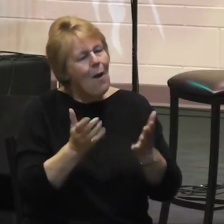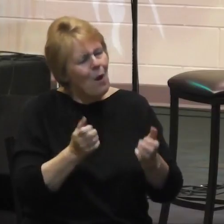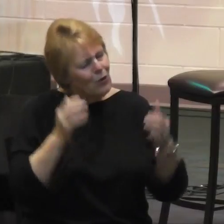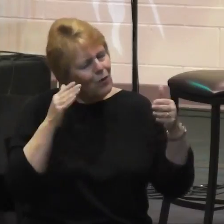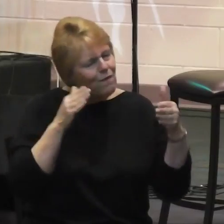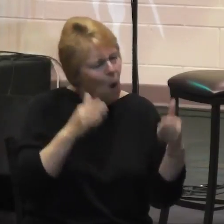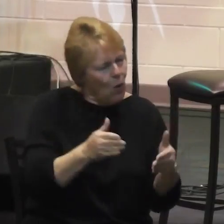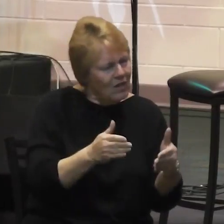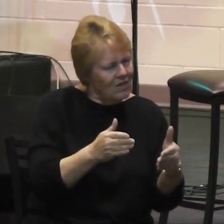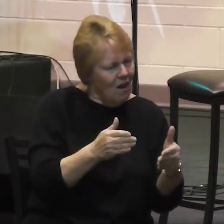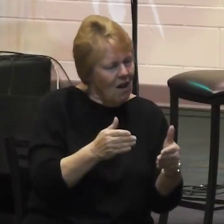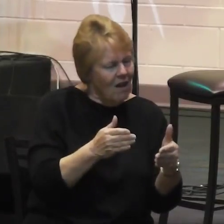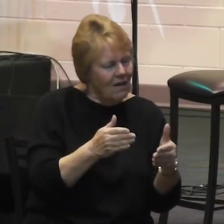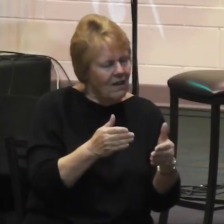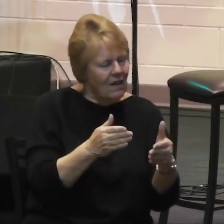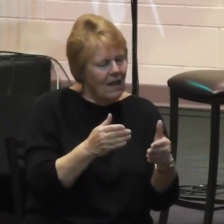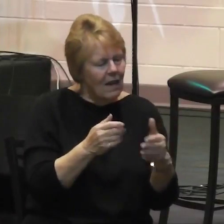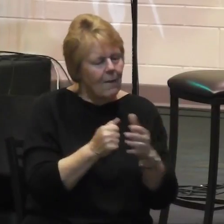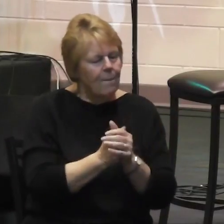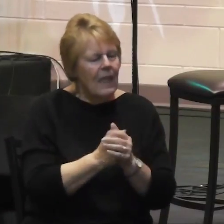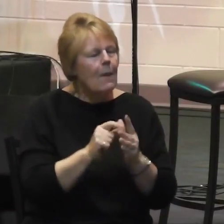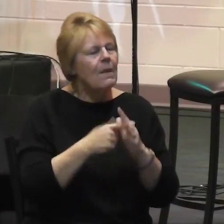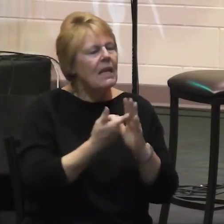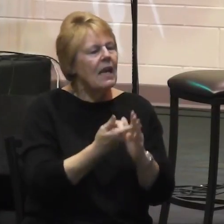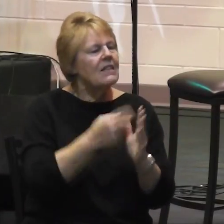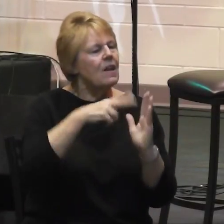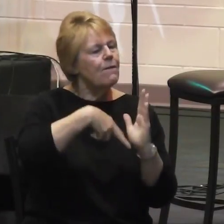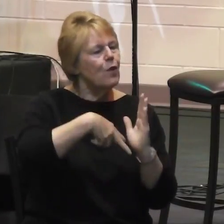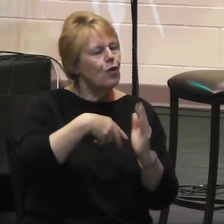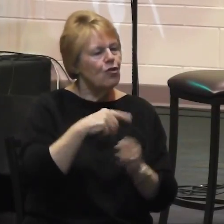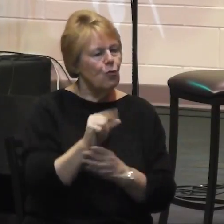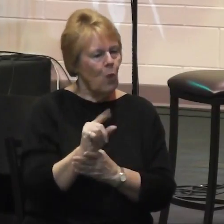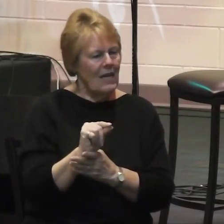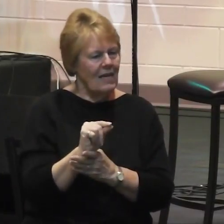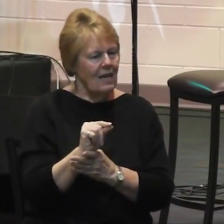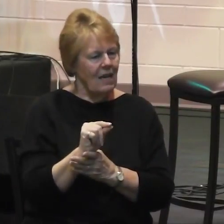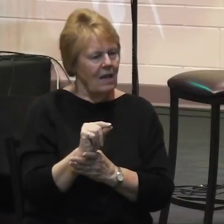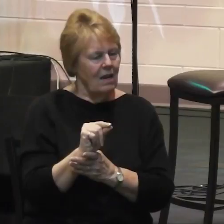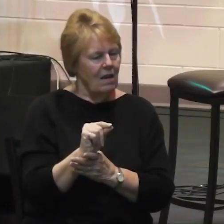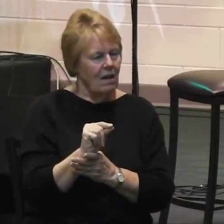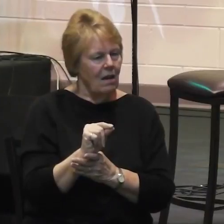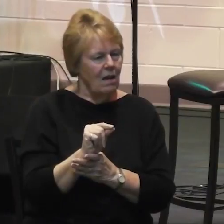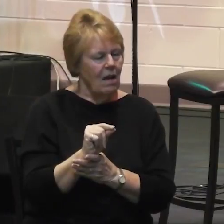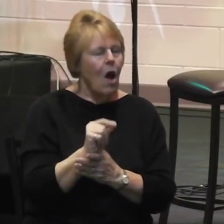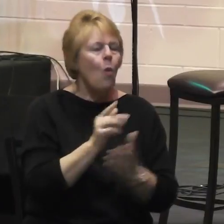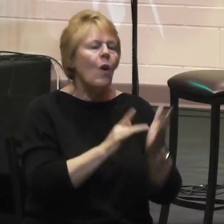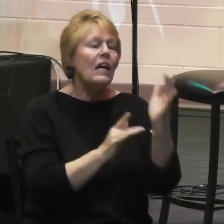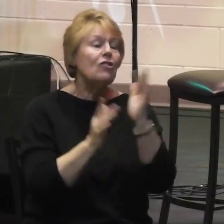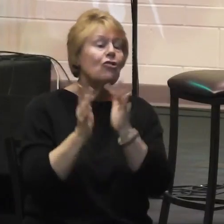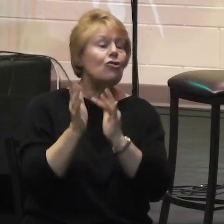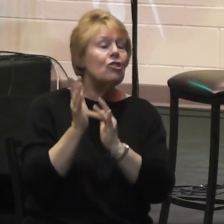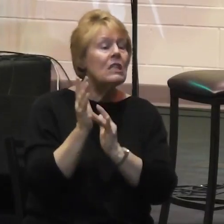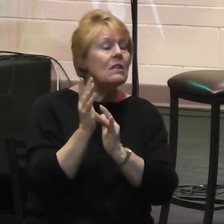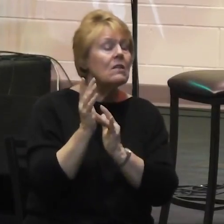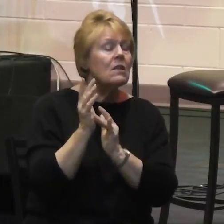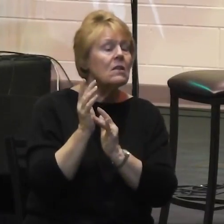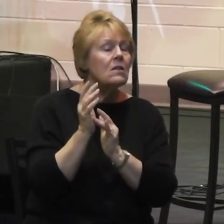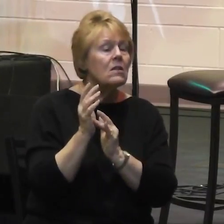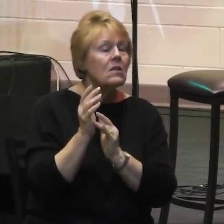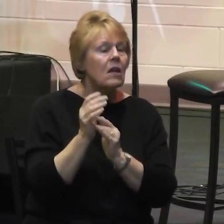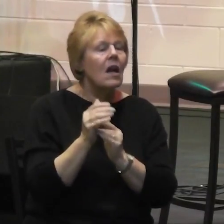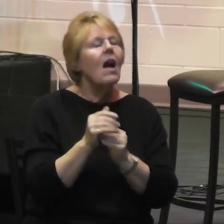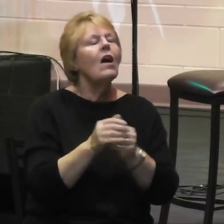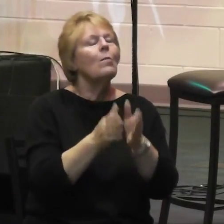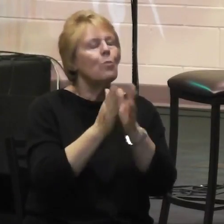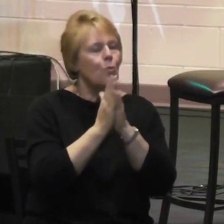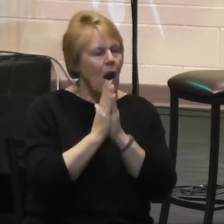focusing on and it begins in verse 20 where he in turn prays for the worldwide church.